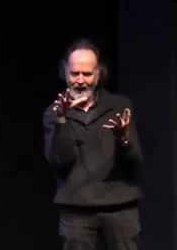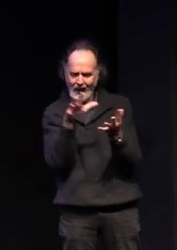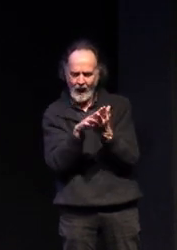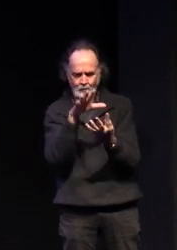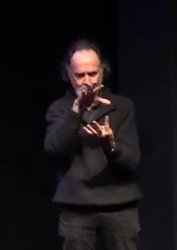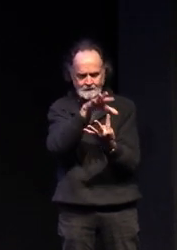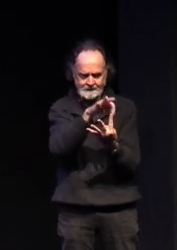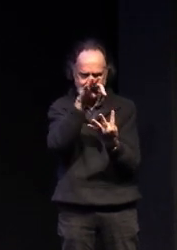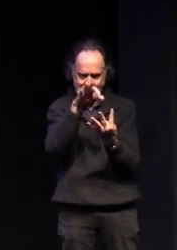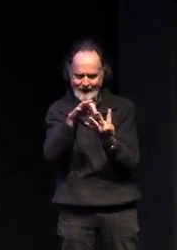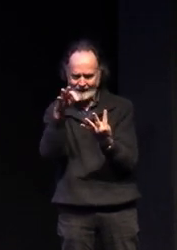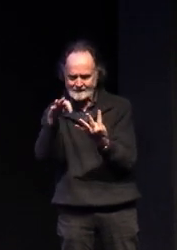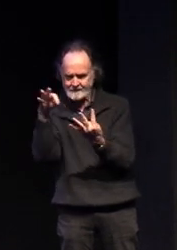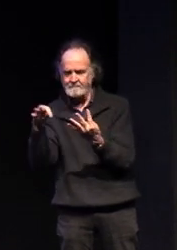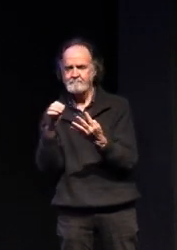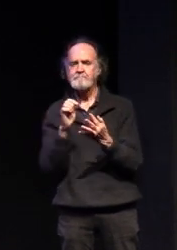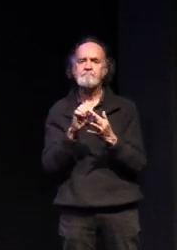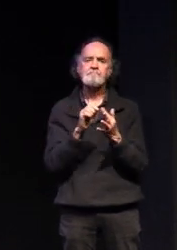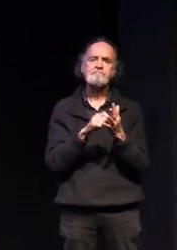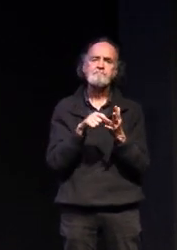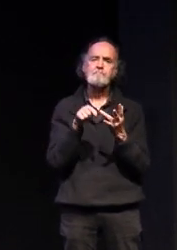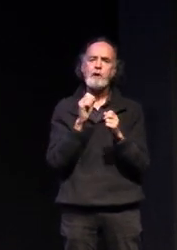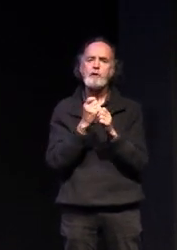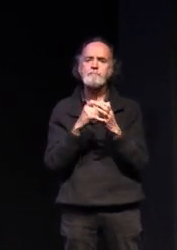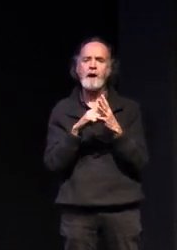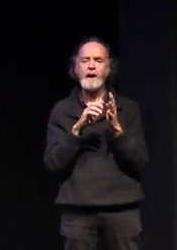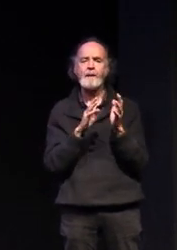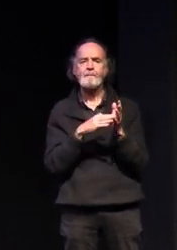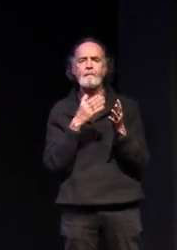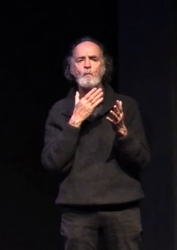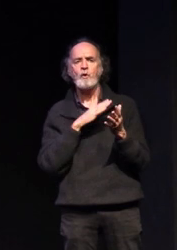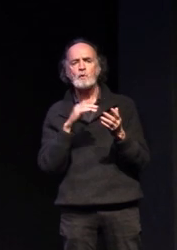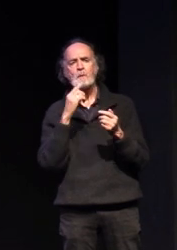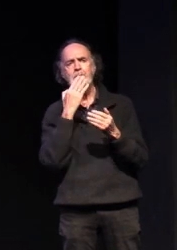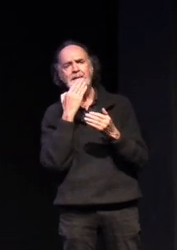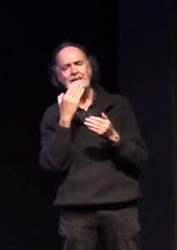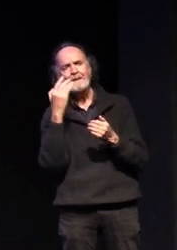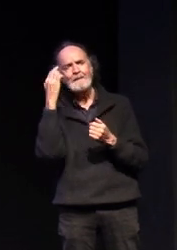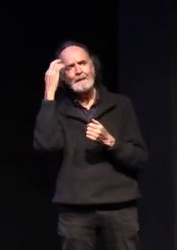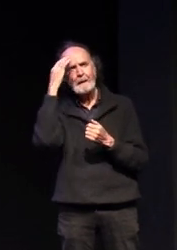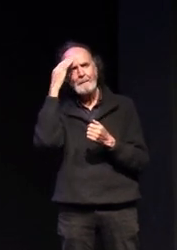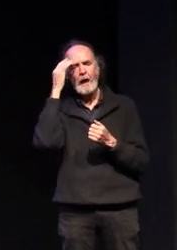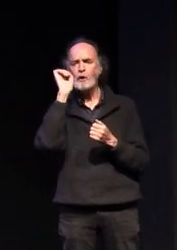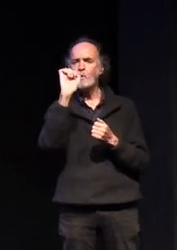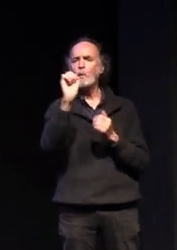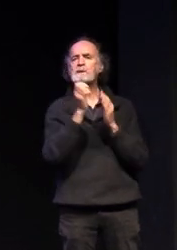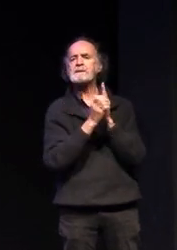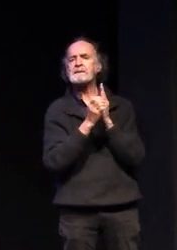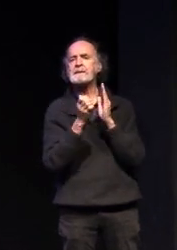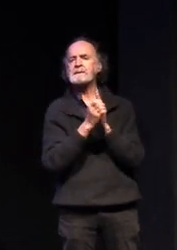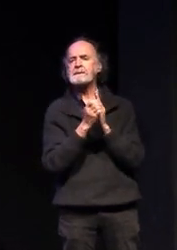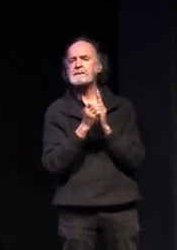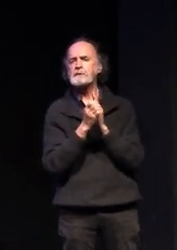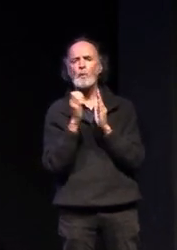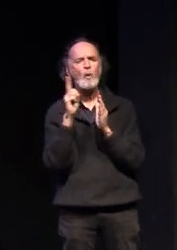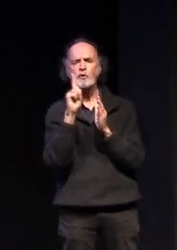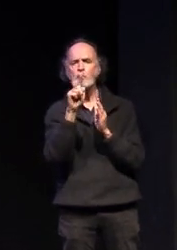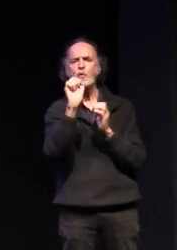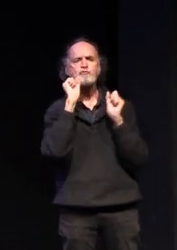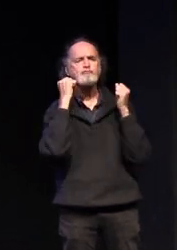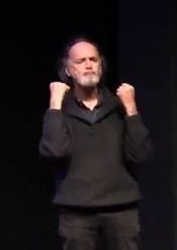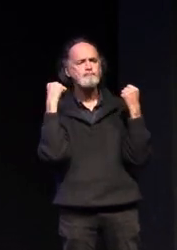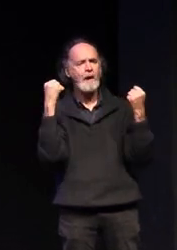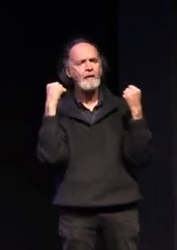and the program we want you to consider your capabilities so thinking about where your strengths are